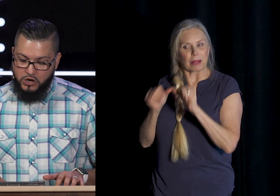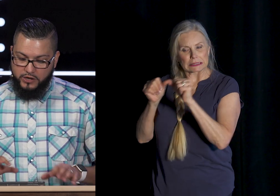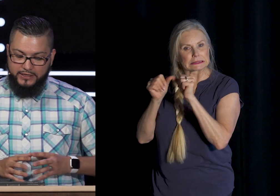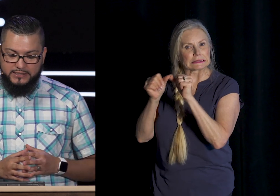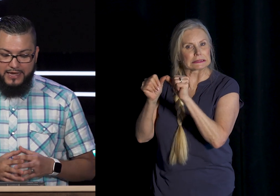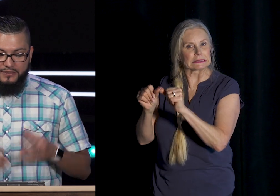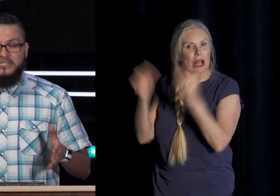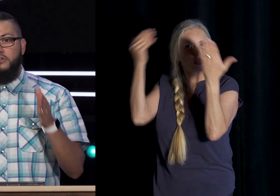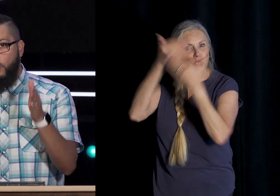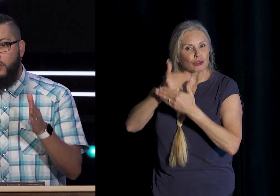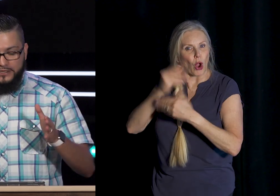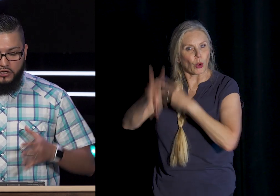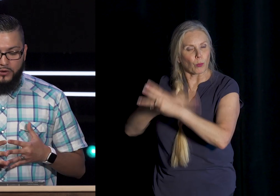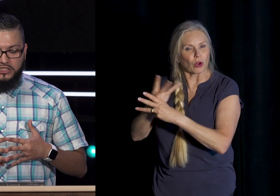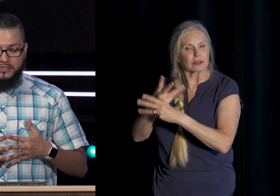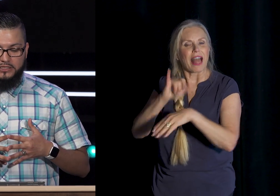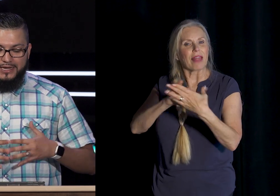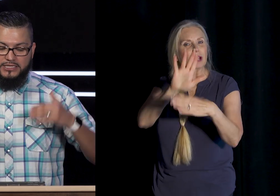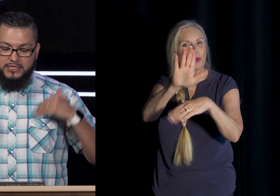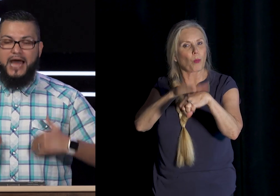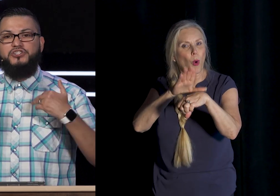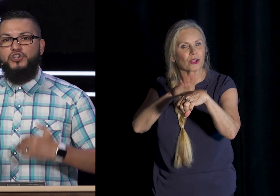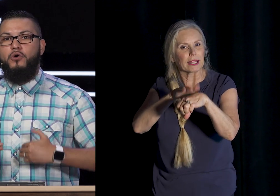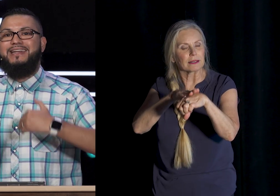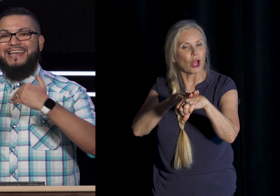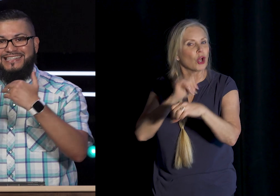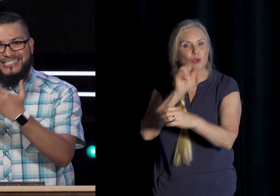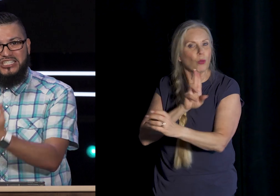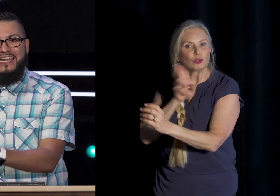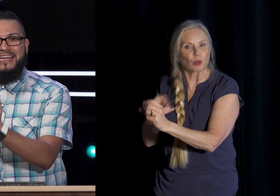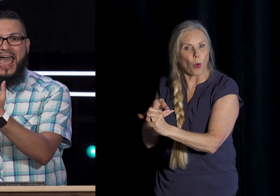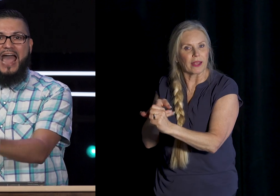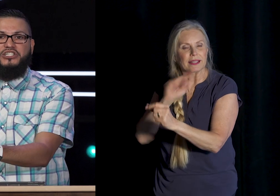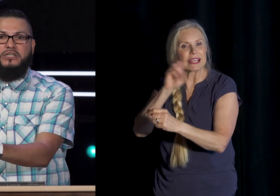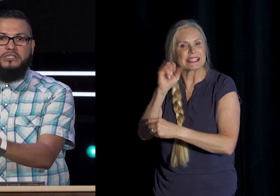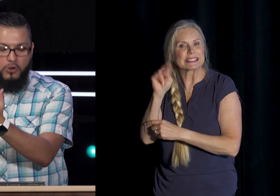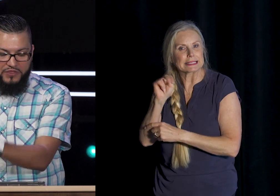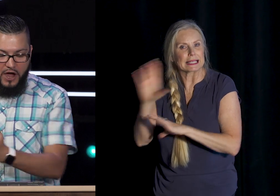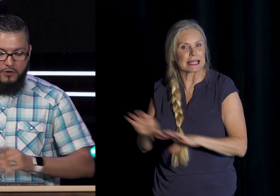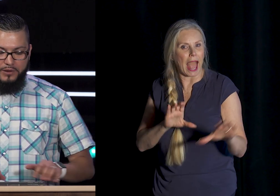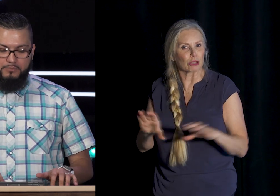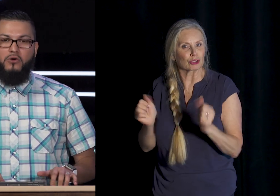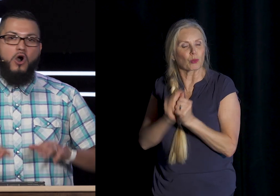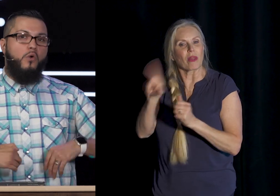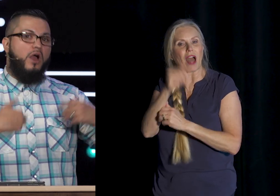Darkness This is a Warning to Christians To not join In sinning Actions With other People Who are